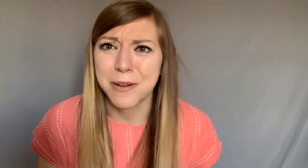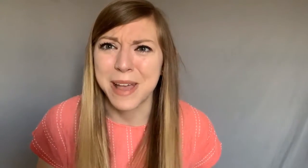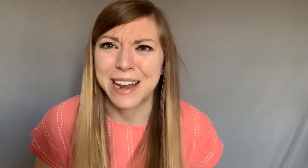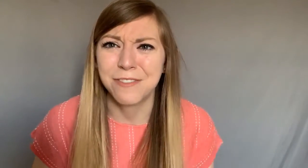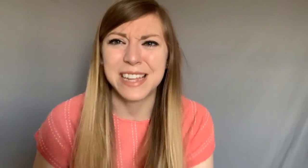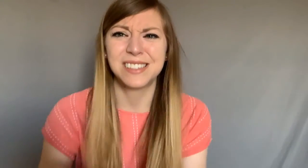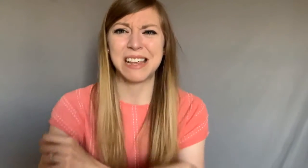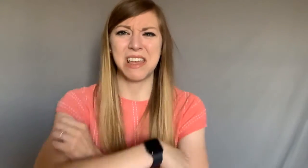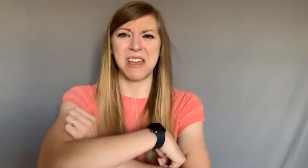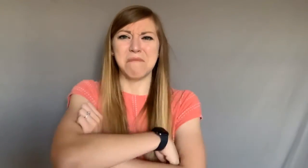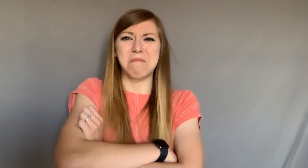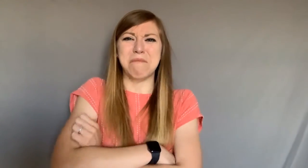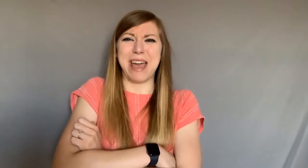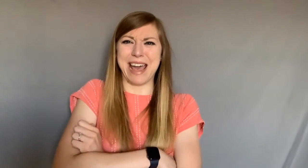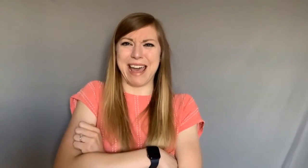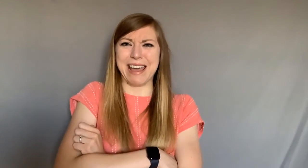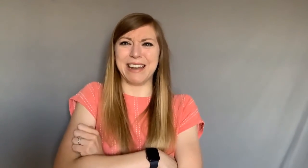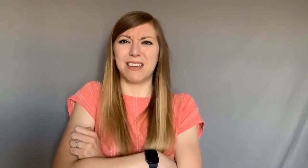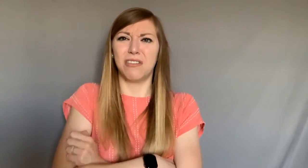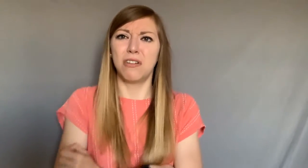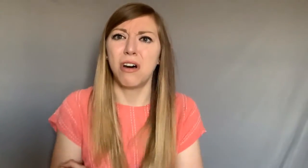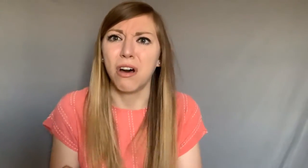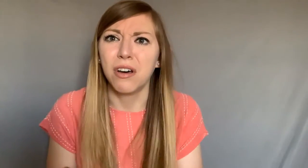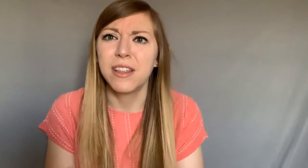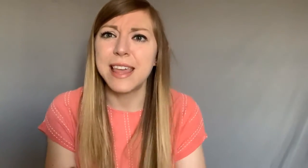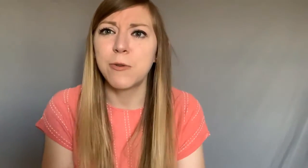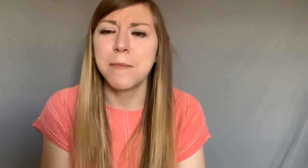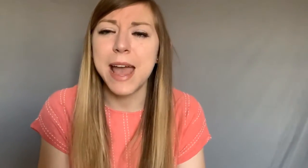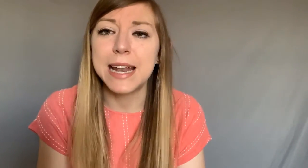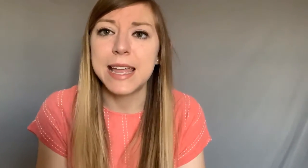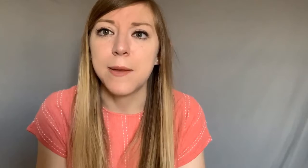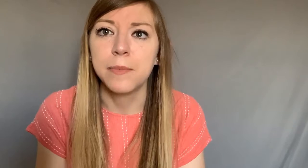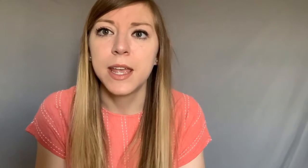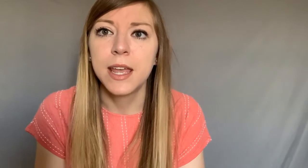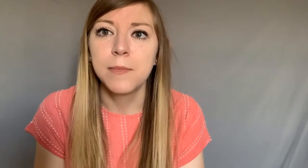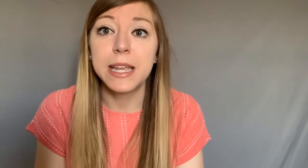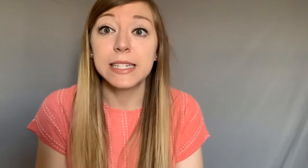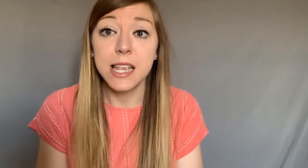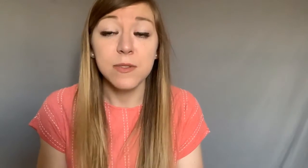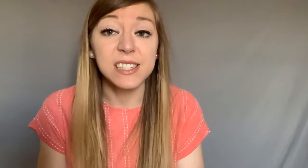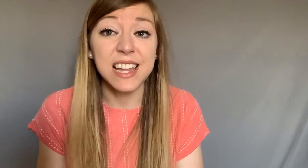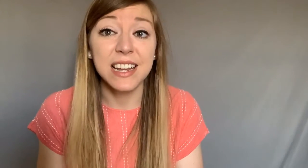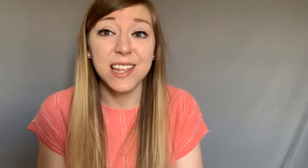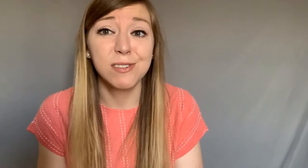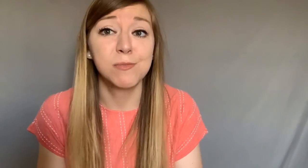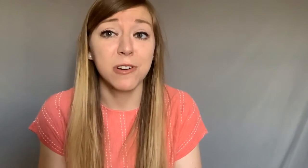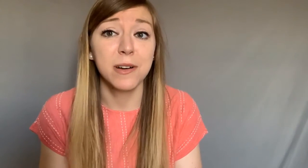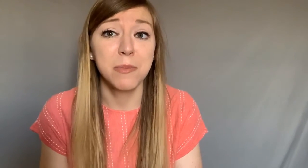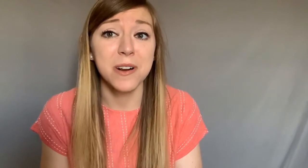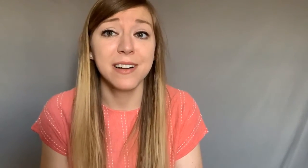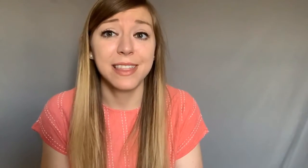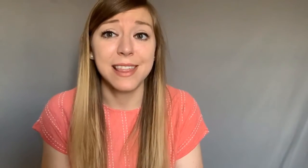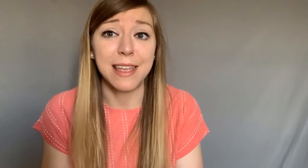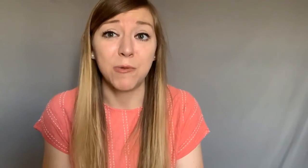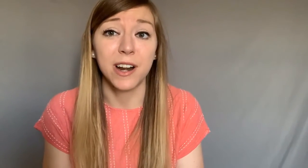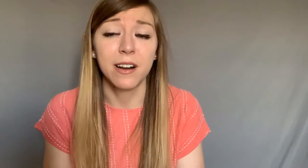your mad face mad oh they were mad at him because he was saying he was more important than they were